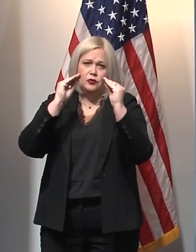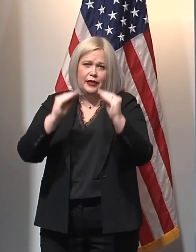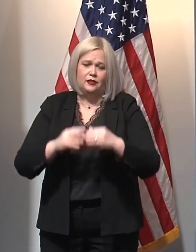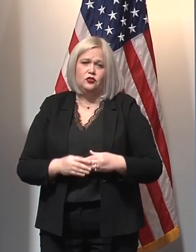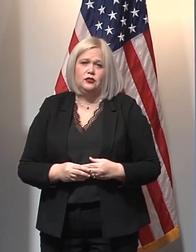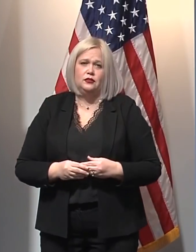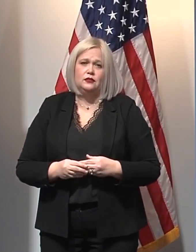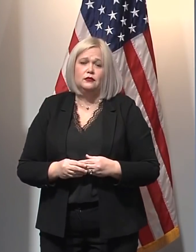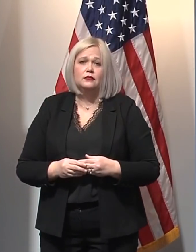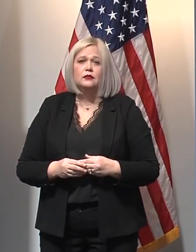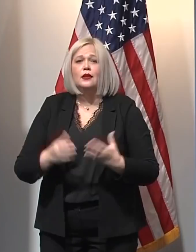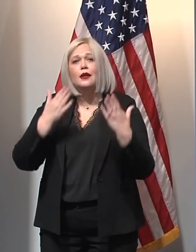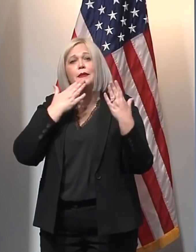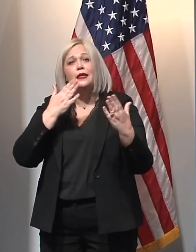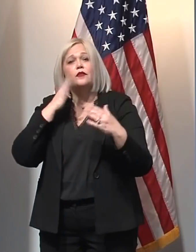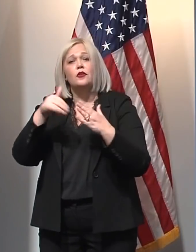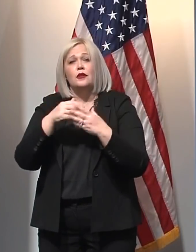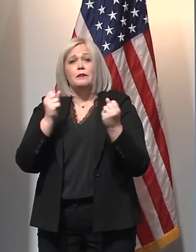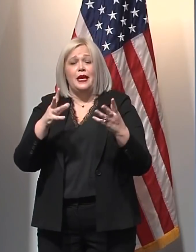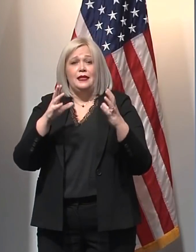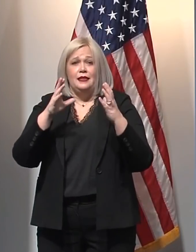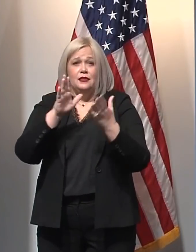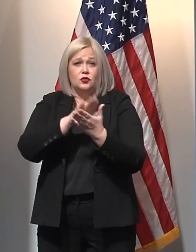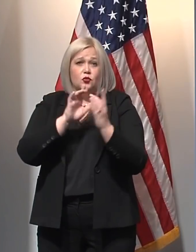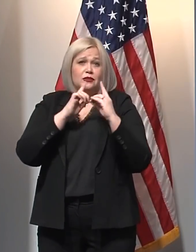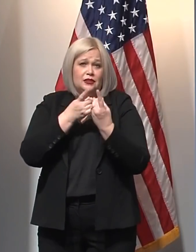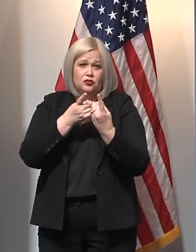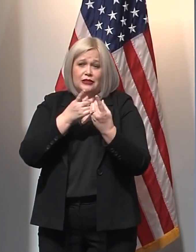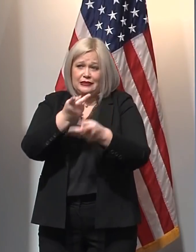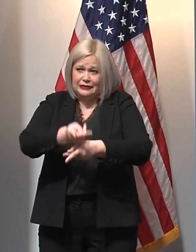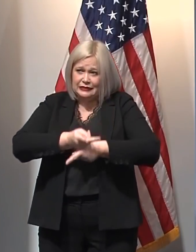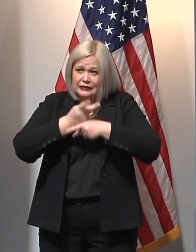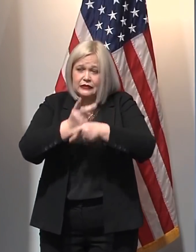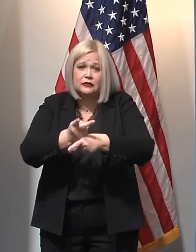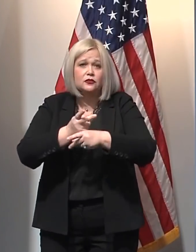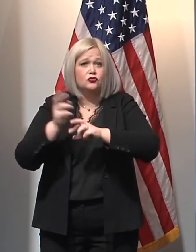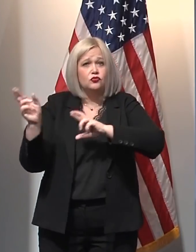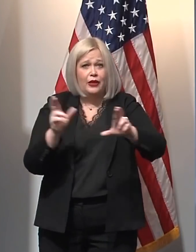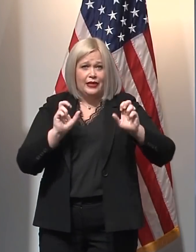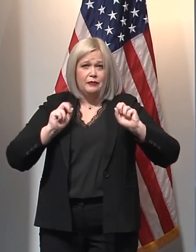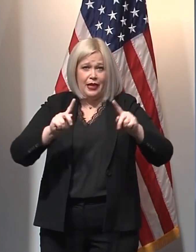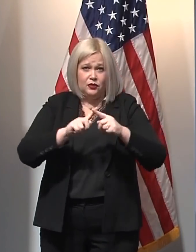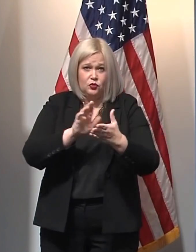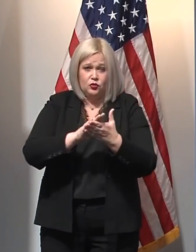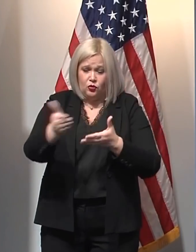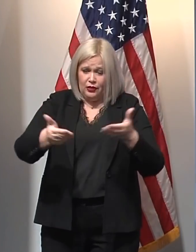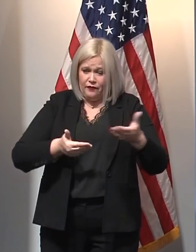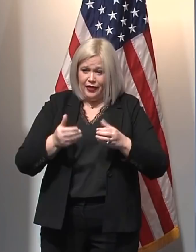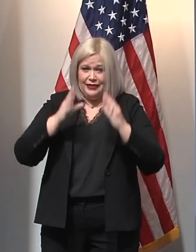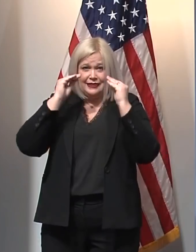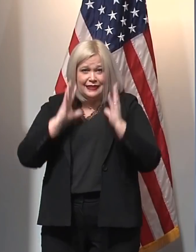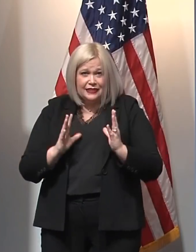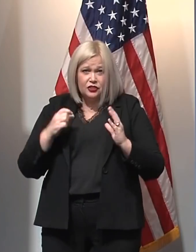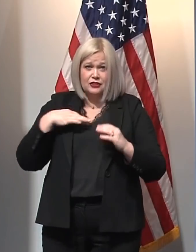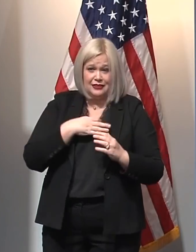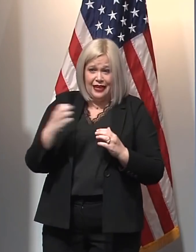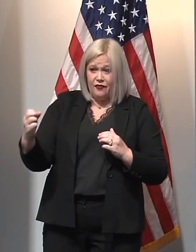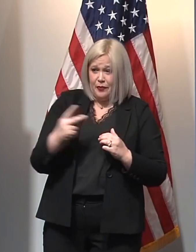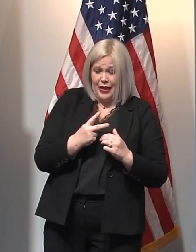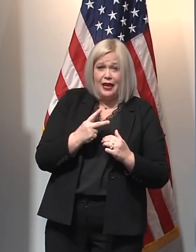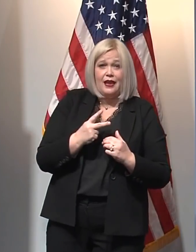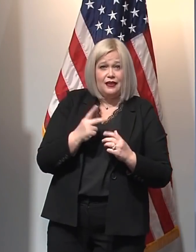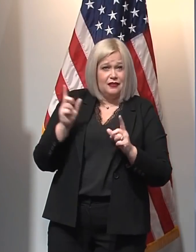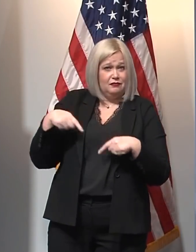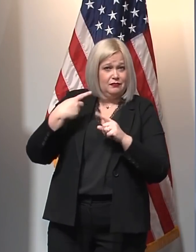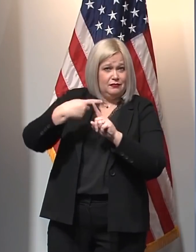for the many districts across the state that have taken necessary precautions while safely returning their students and educators to in-person learning